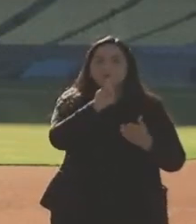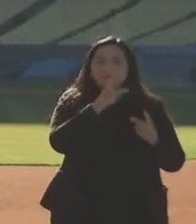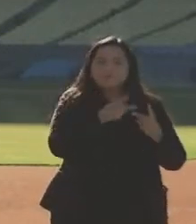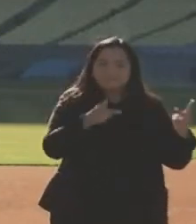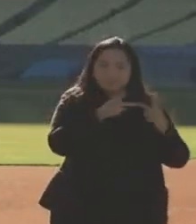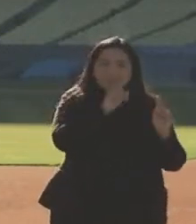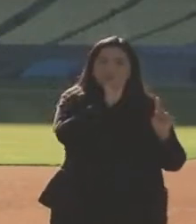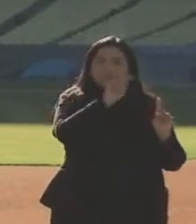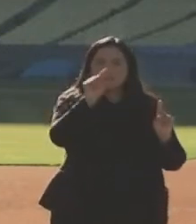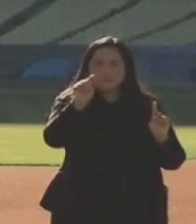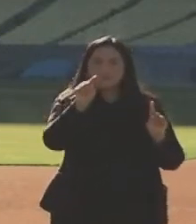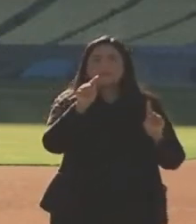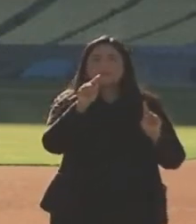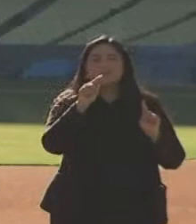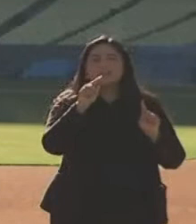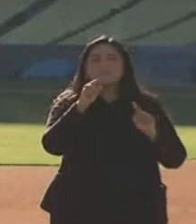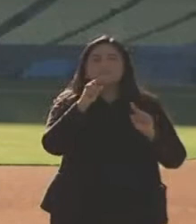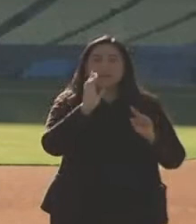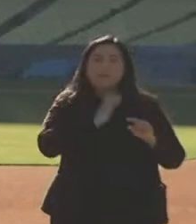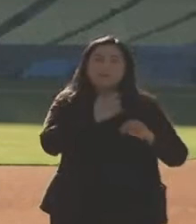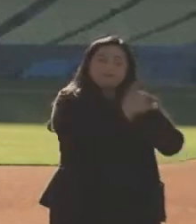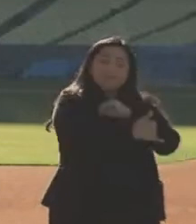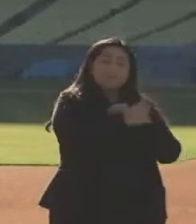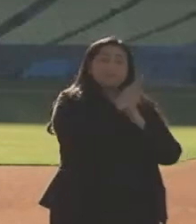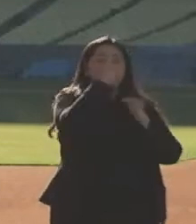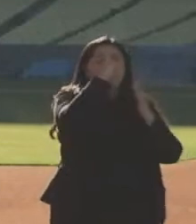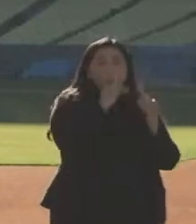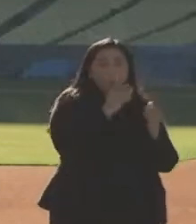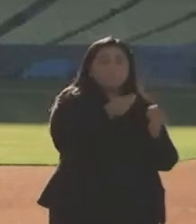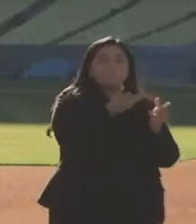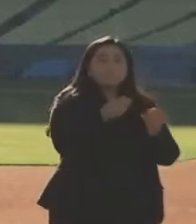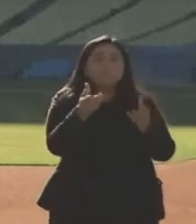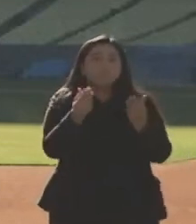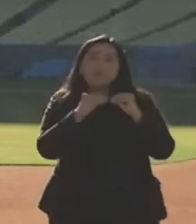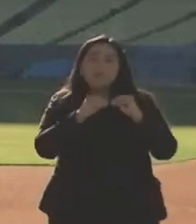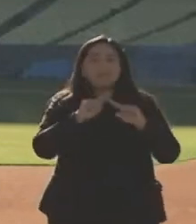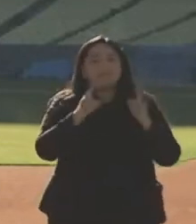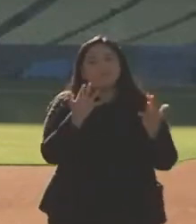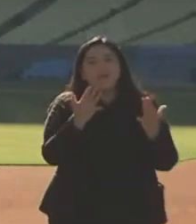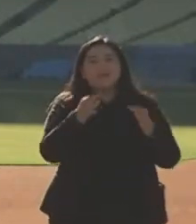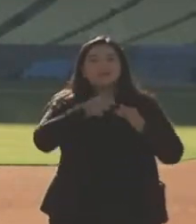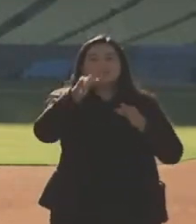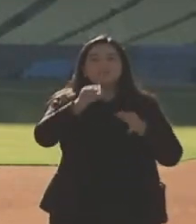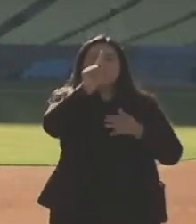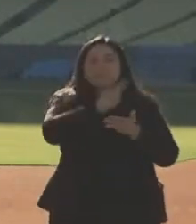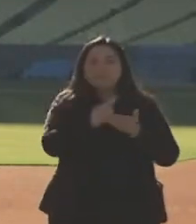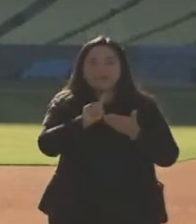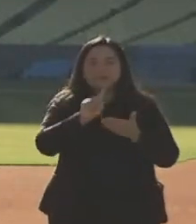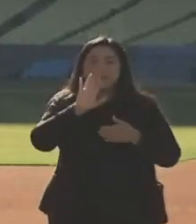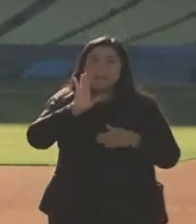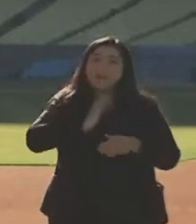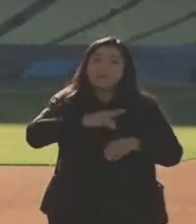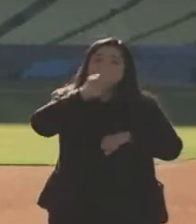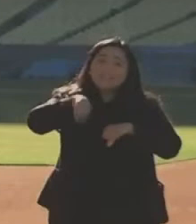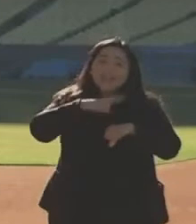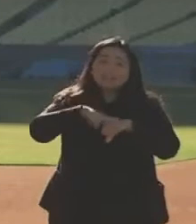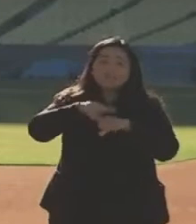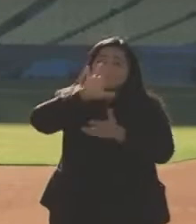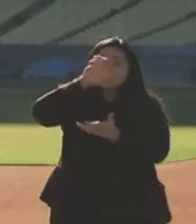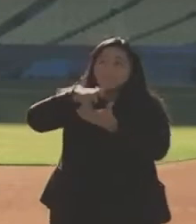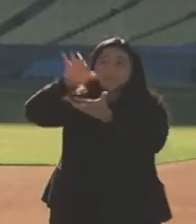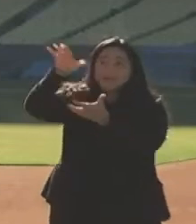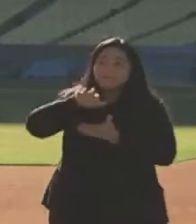disperse more vaccines to have to wait a week because the national supply simply isn't coming. It's not a problem with the state. It's not a problem